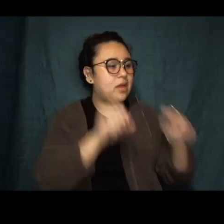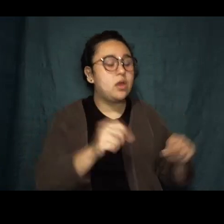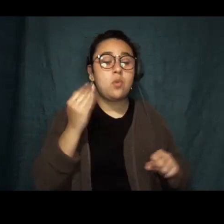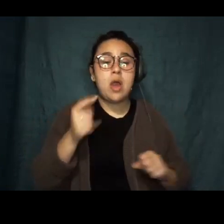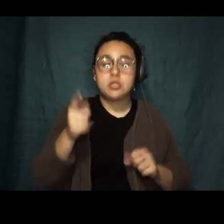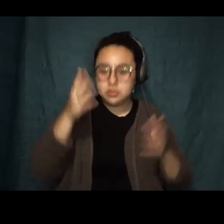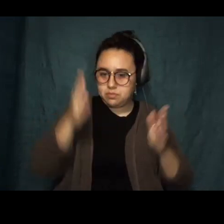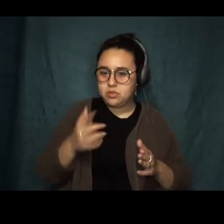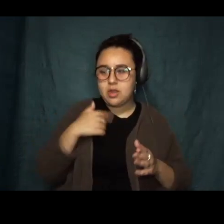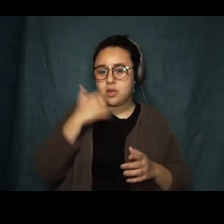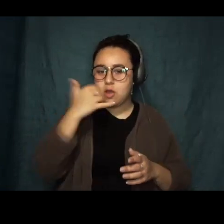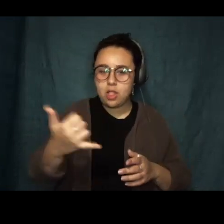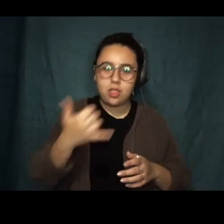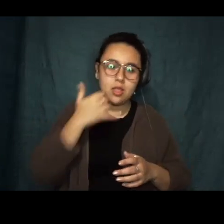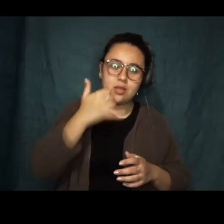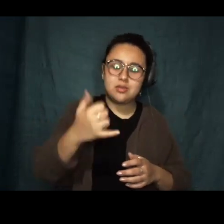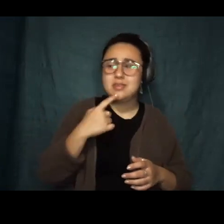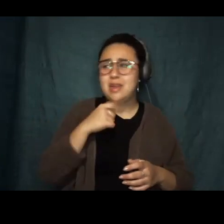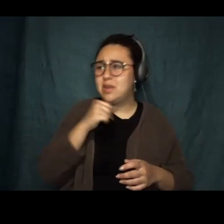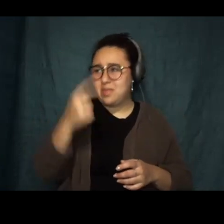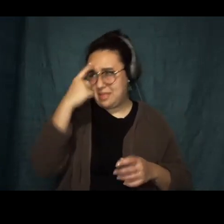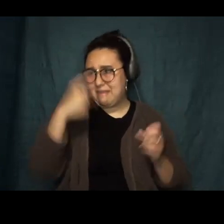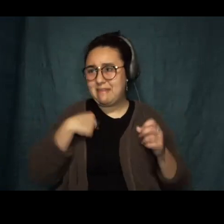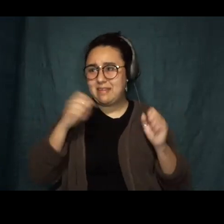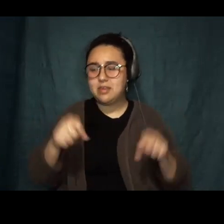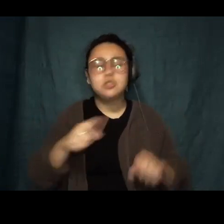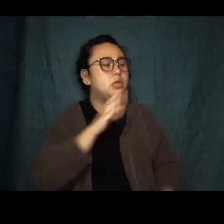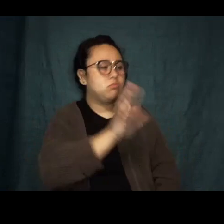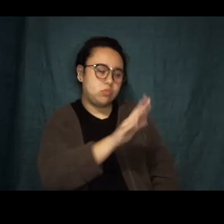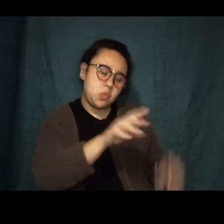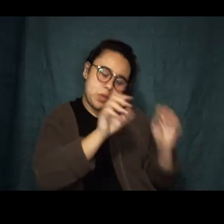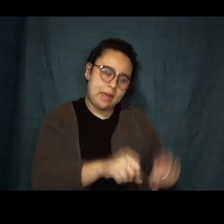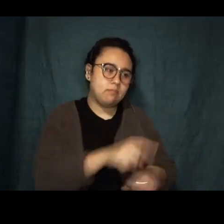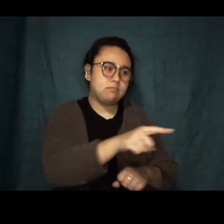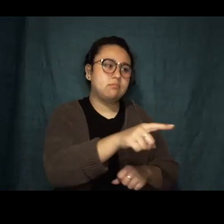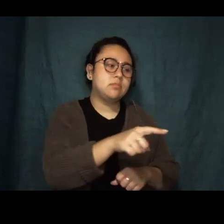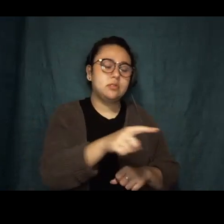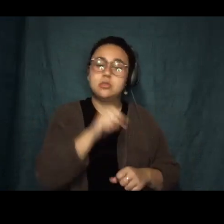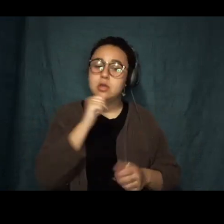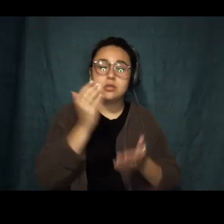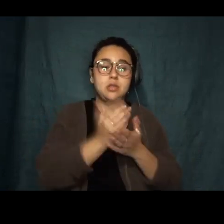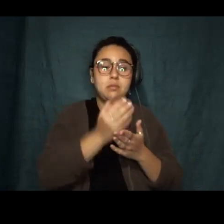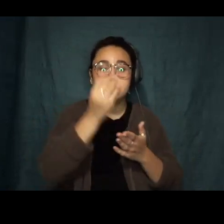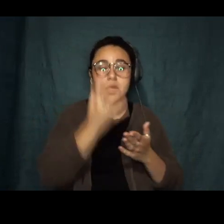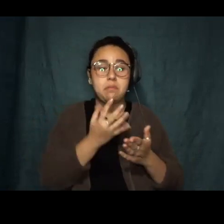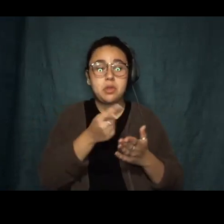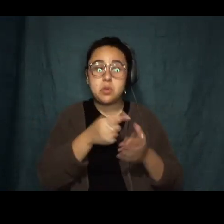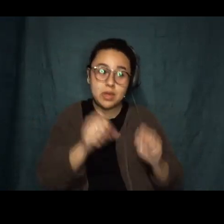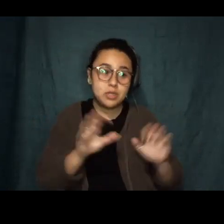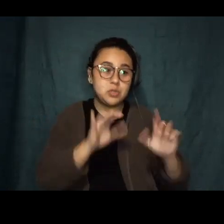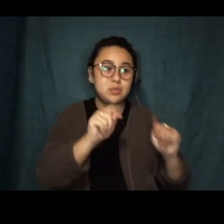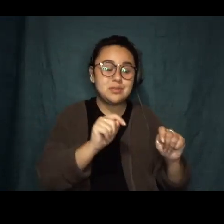called and I said I don't think I can do this and she said you can do this and she has not stopped telling me you can do this